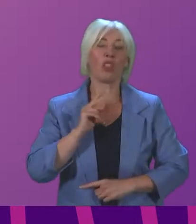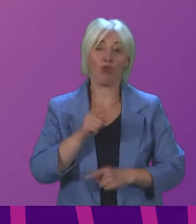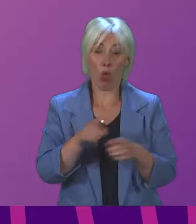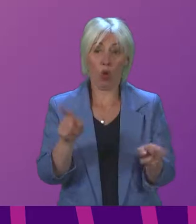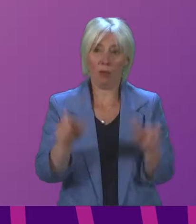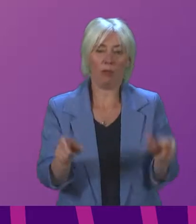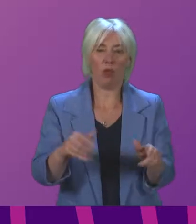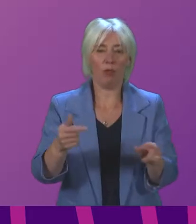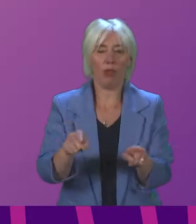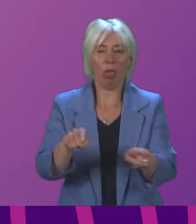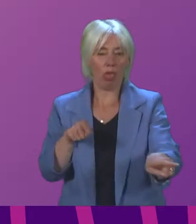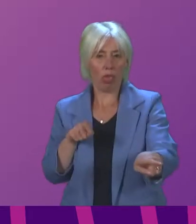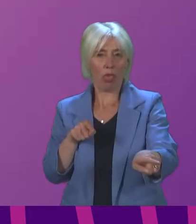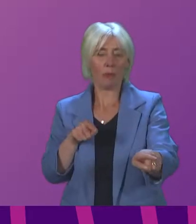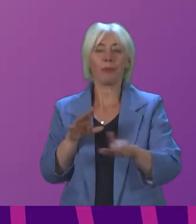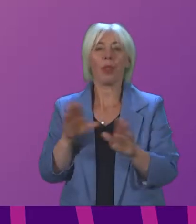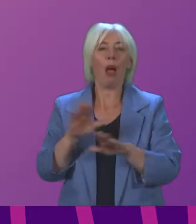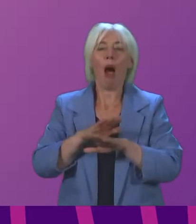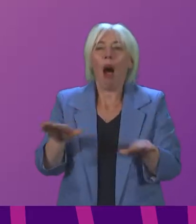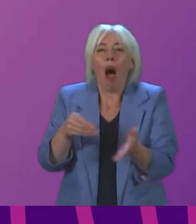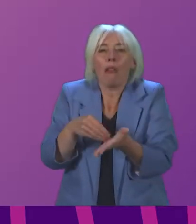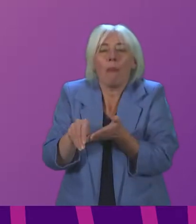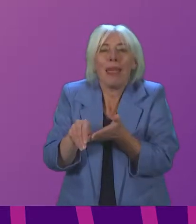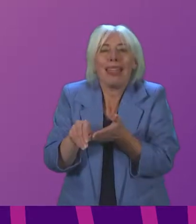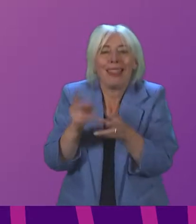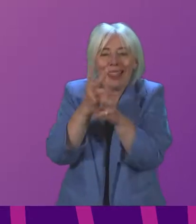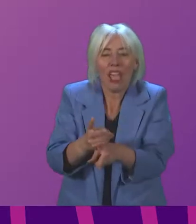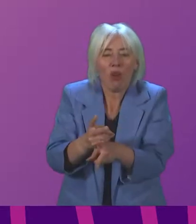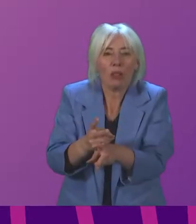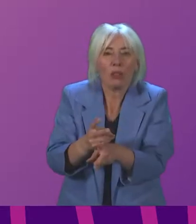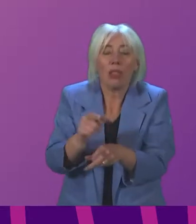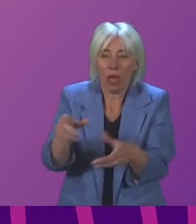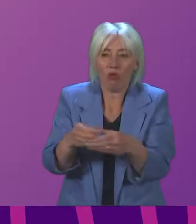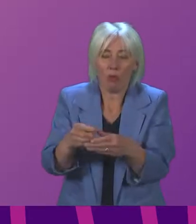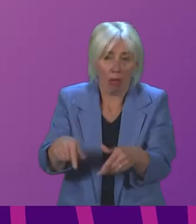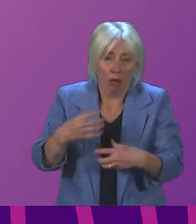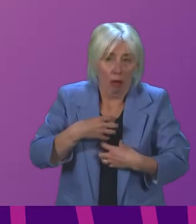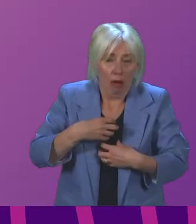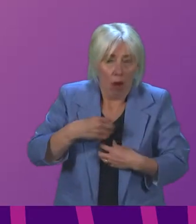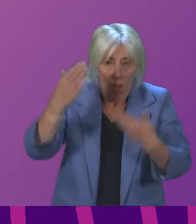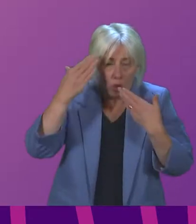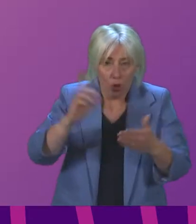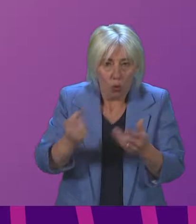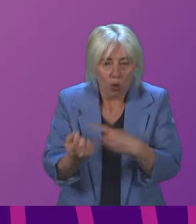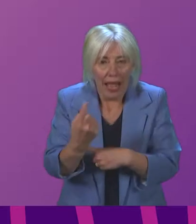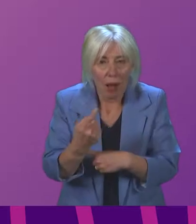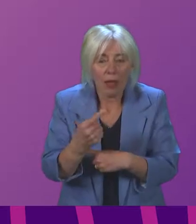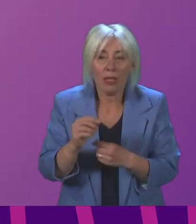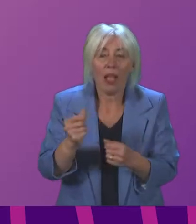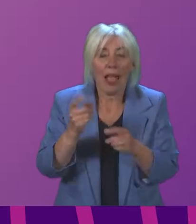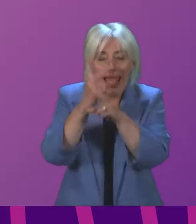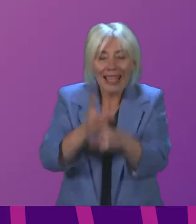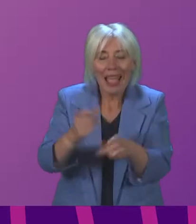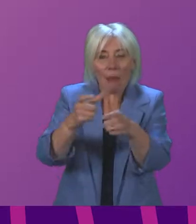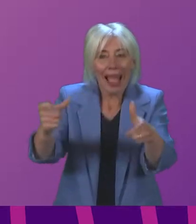and unpaid carers are one such group. They're terrified at what lies ahead. Families are having care packages cut as local authorities ask